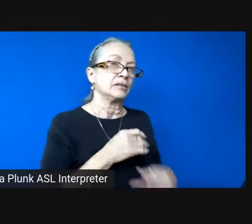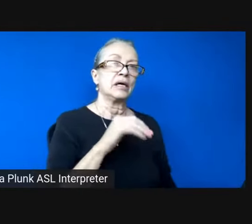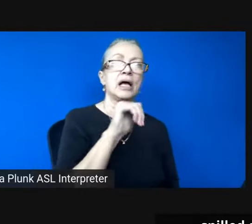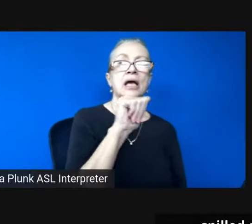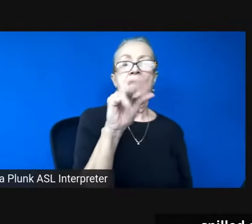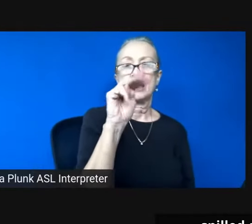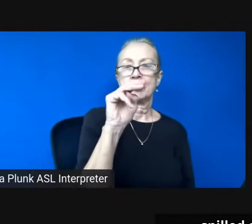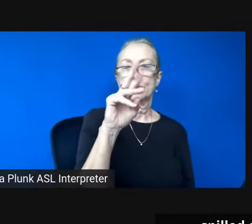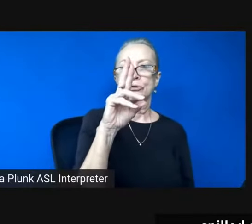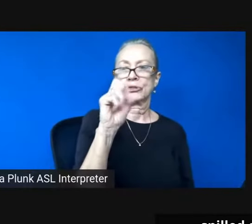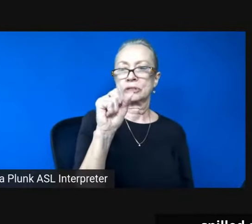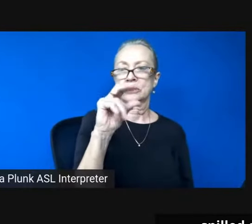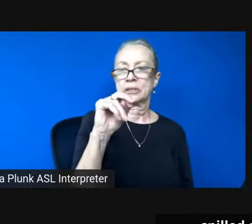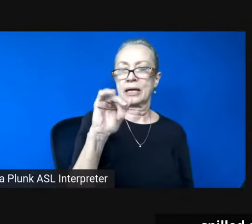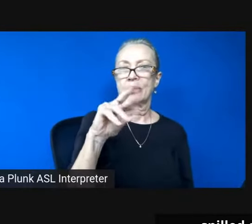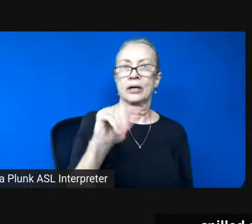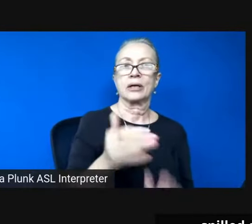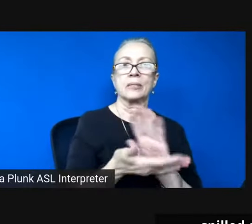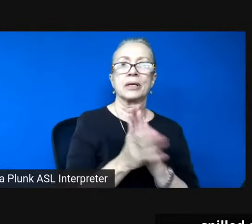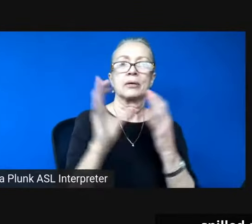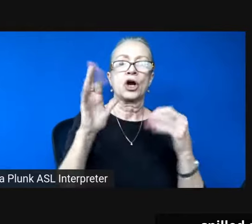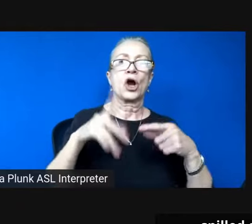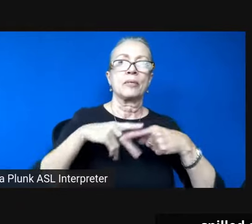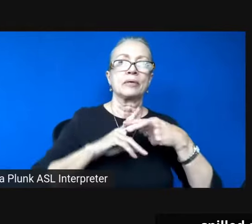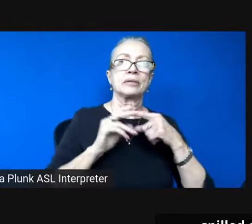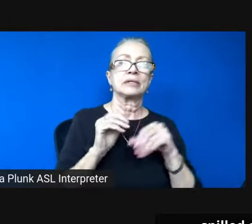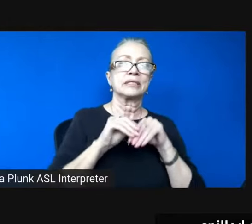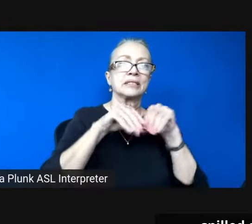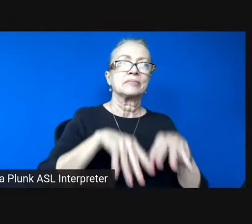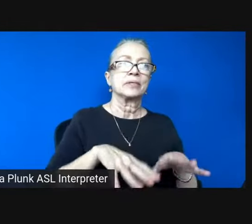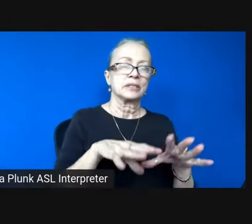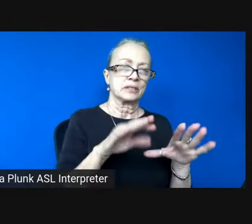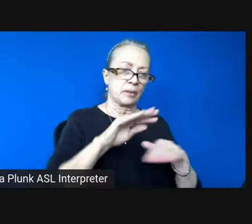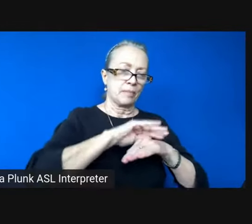mechanic spilled a pile of cougar ants onto the table